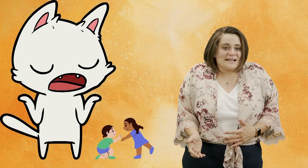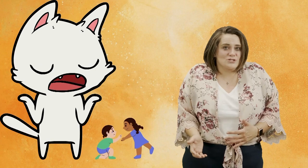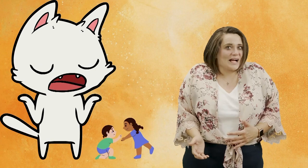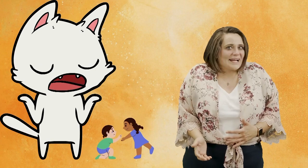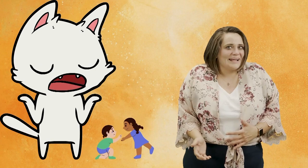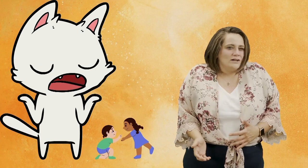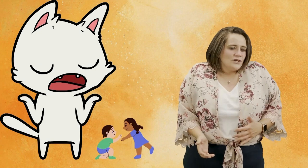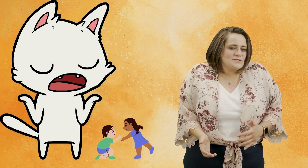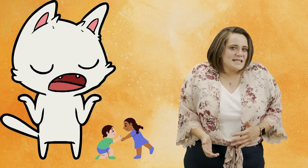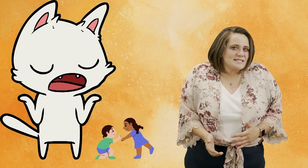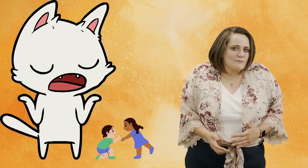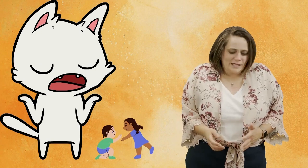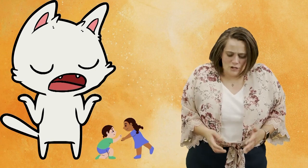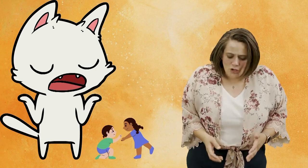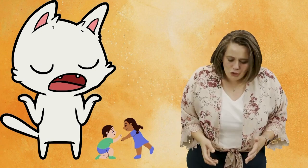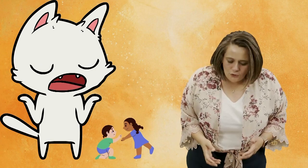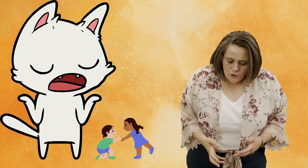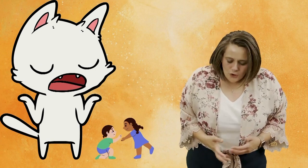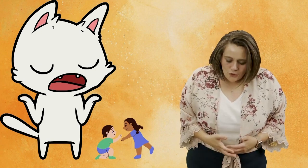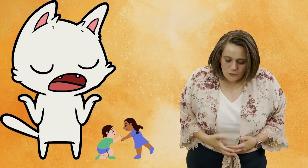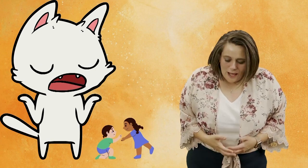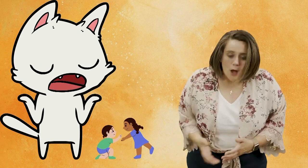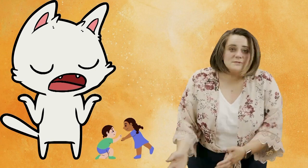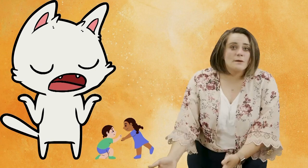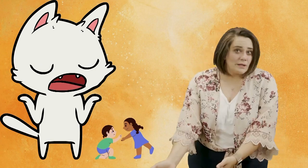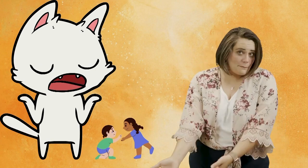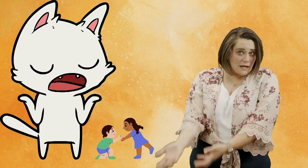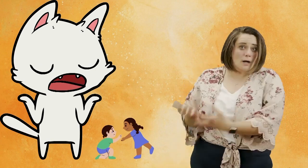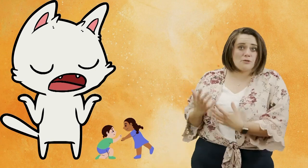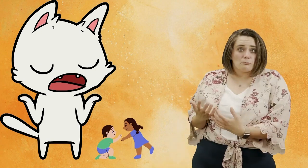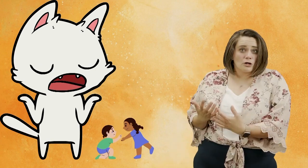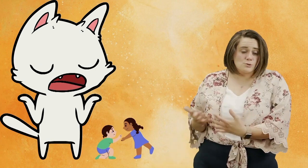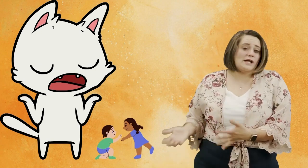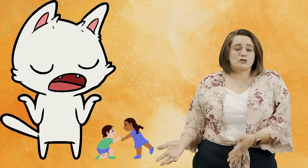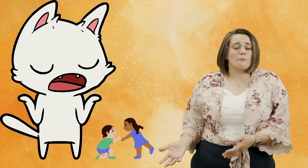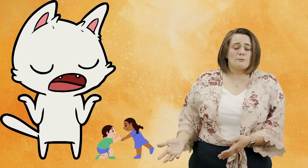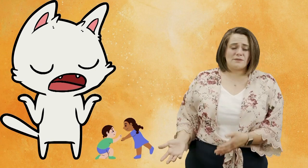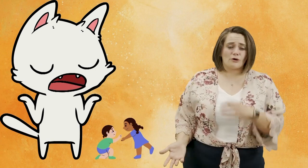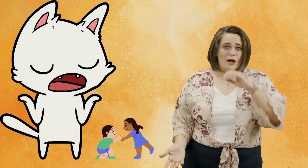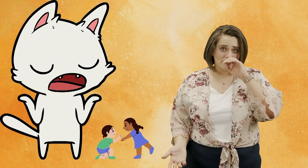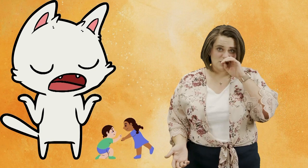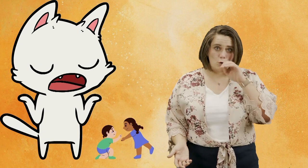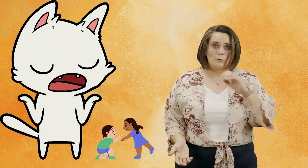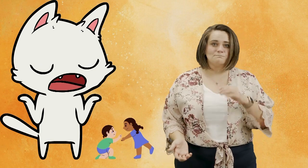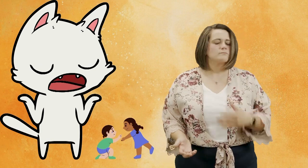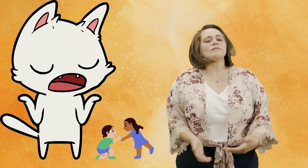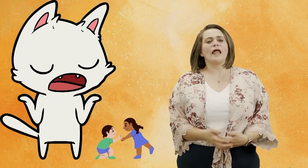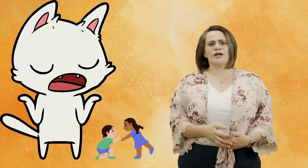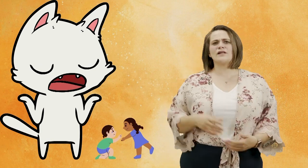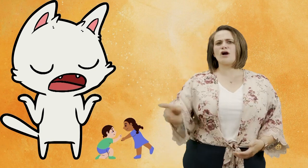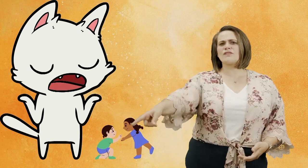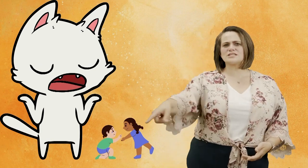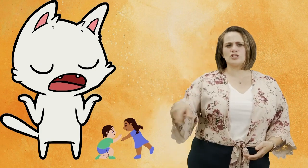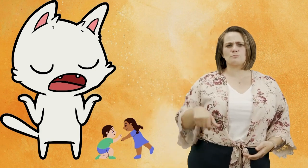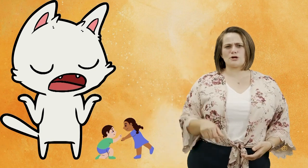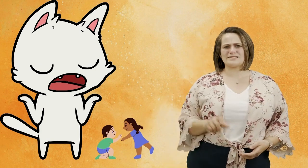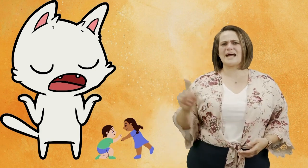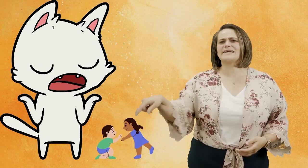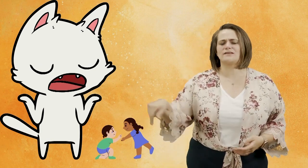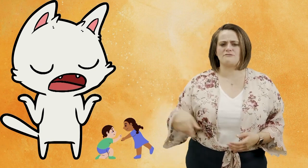nice right you see somebody who who helps somebody pick up their books when they drop them on the ground at school and you're like oh that's a good person i can